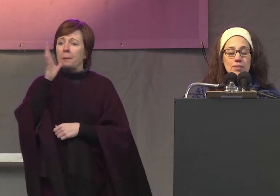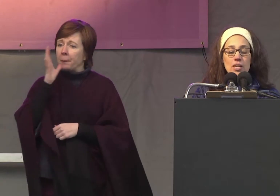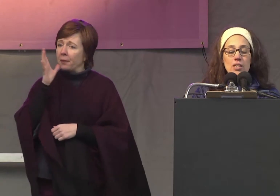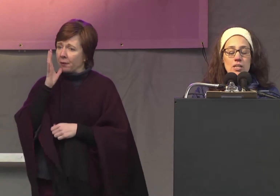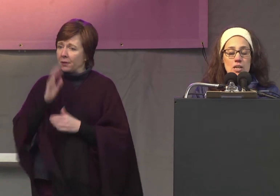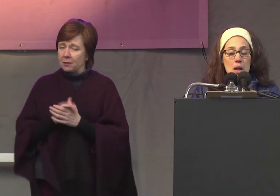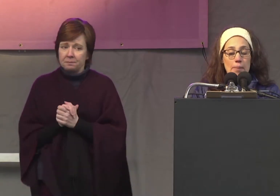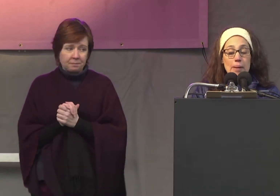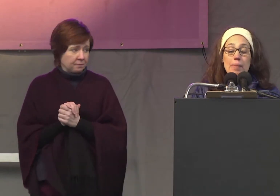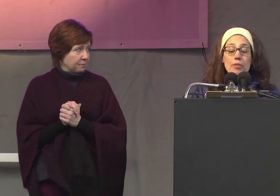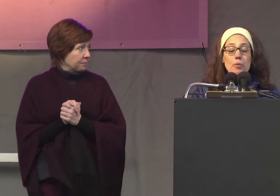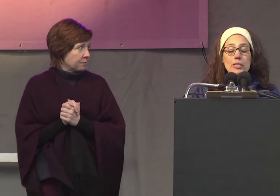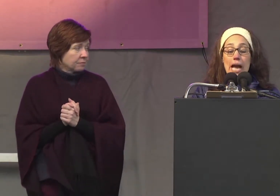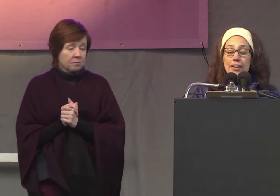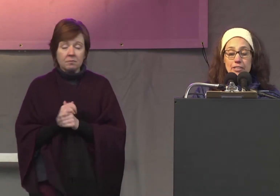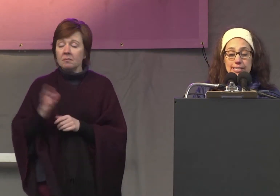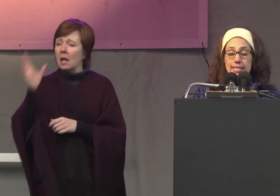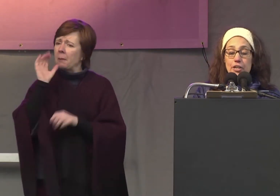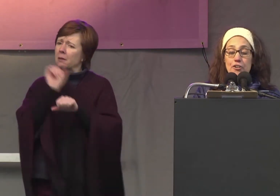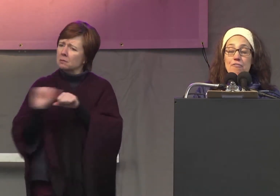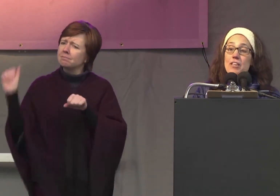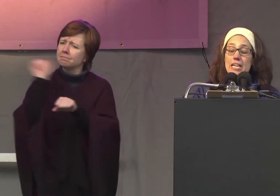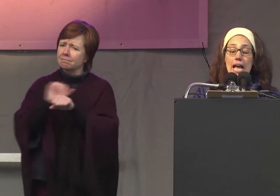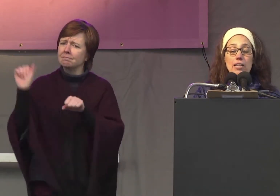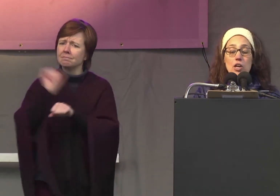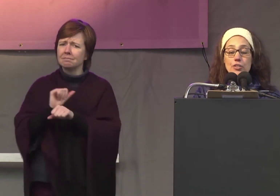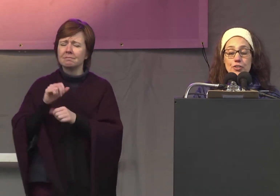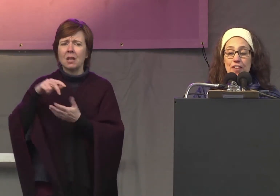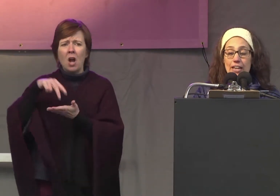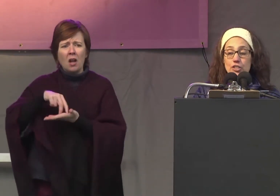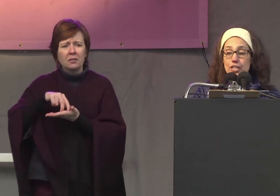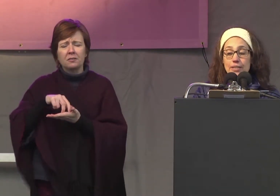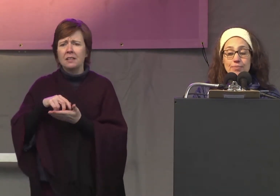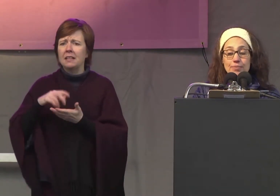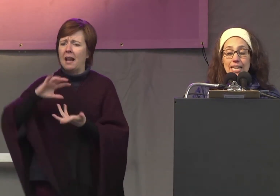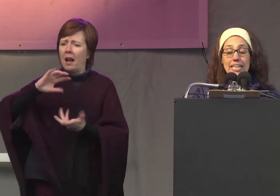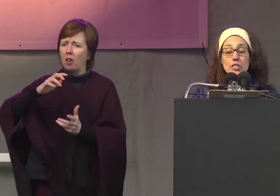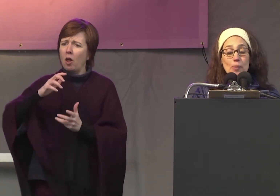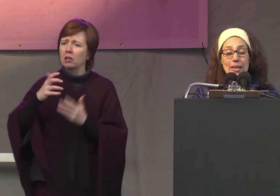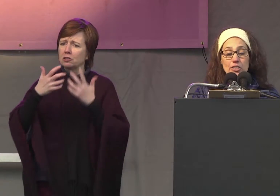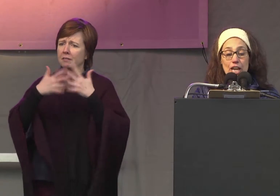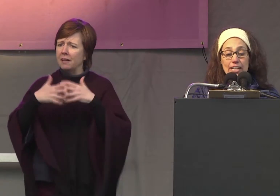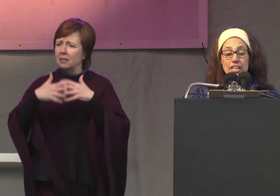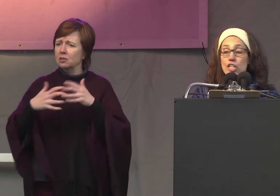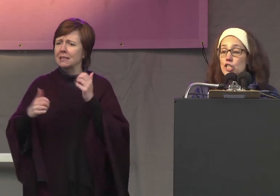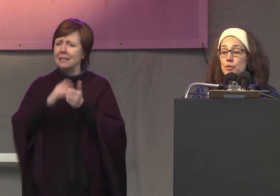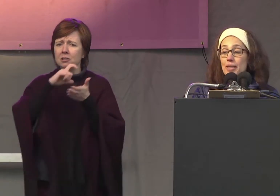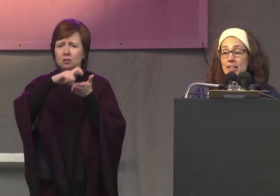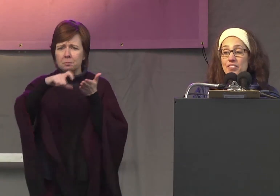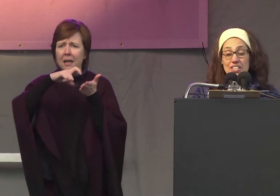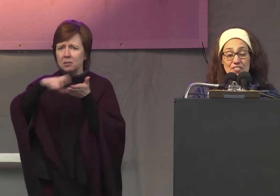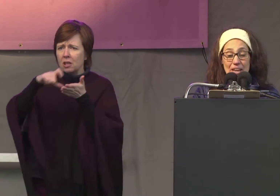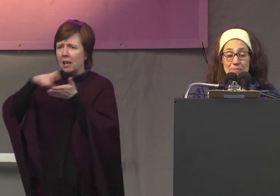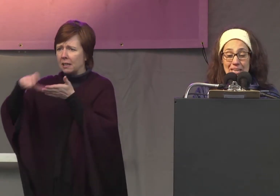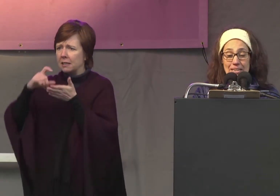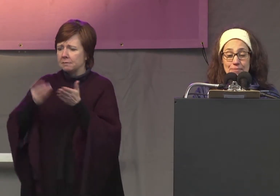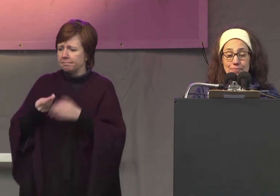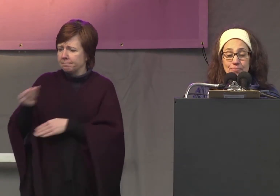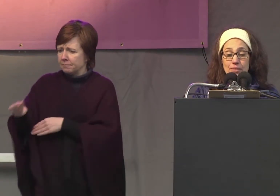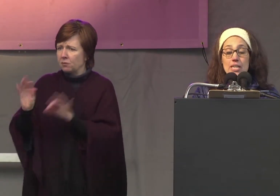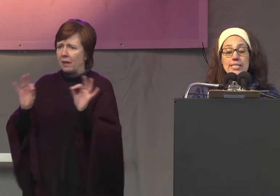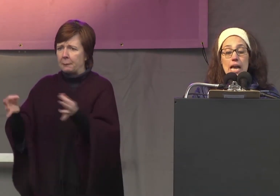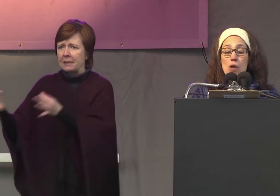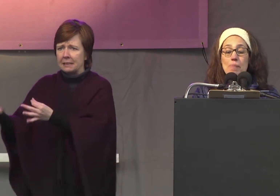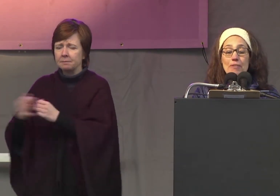my mother worked tirelessly on her feet at a laundry factory each paycheck she would give to the family